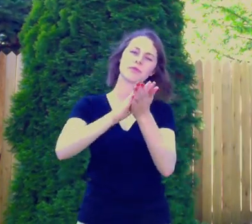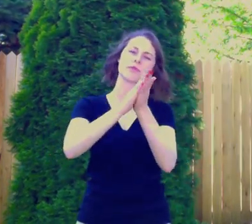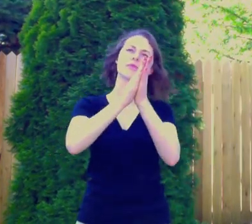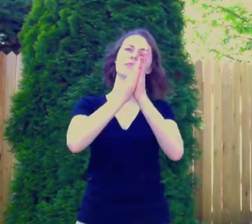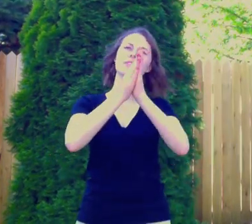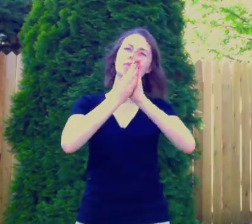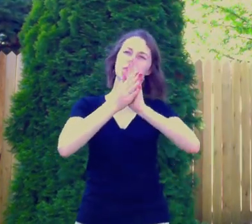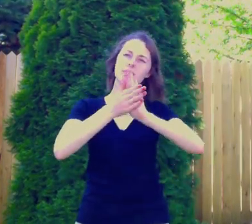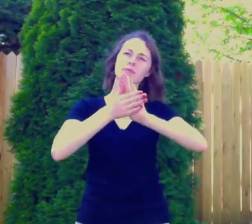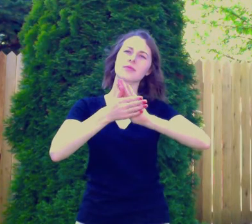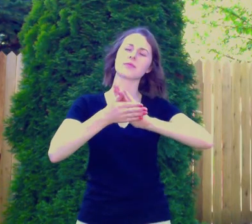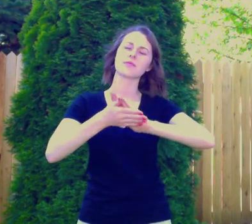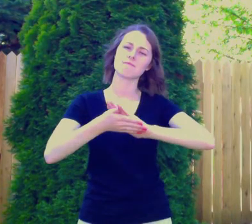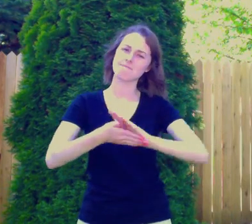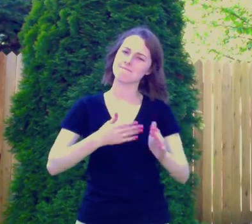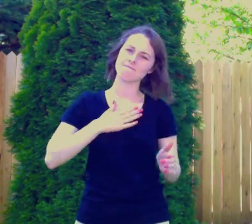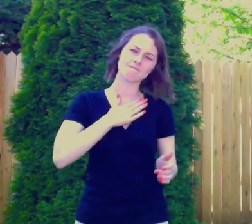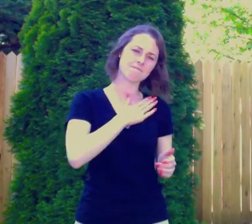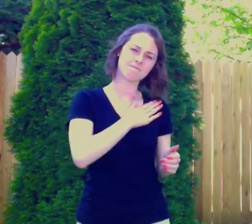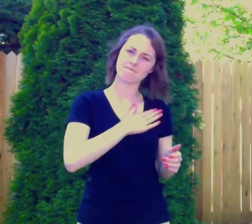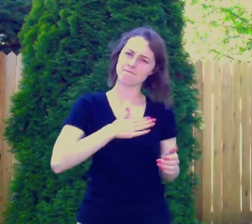hidden away